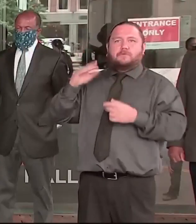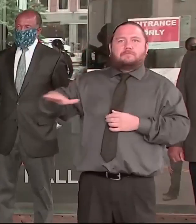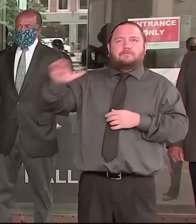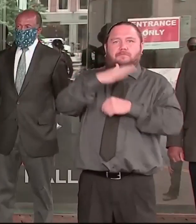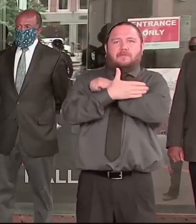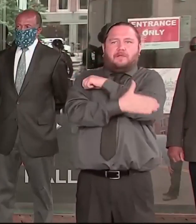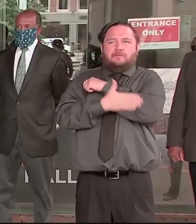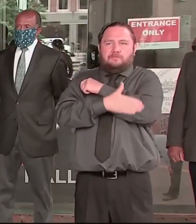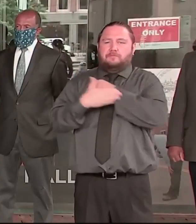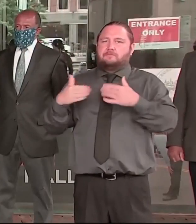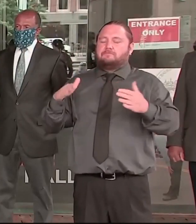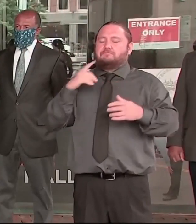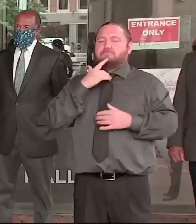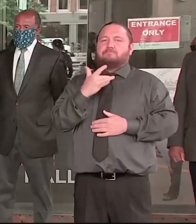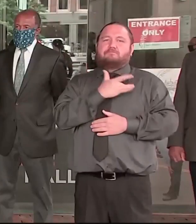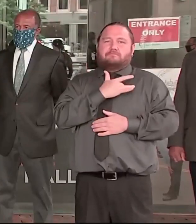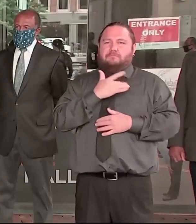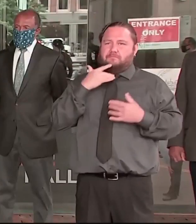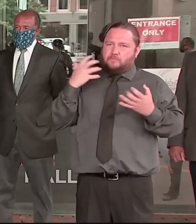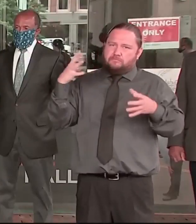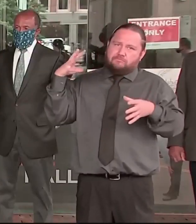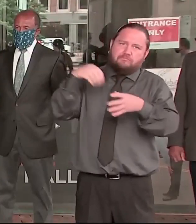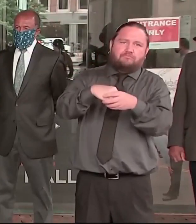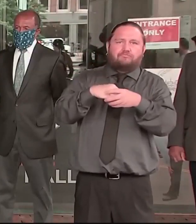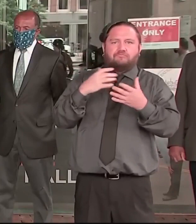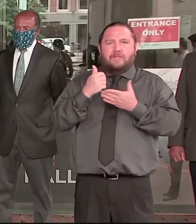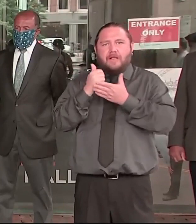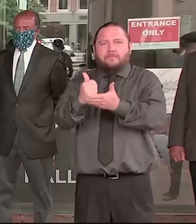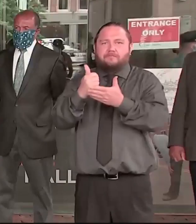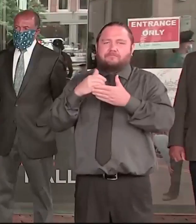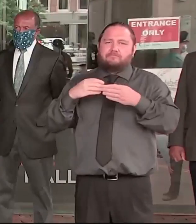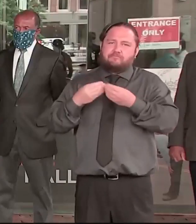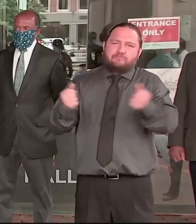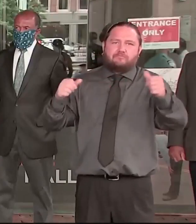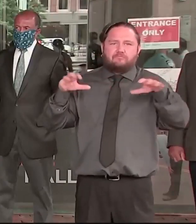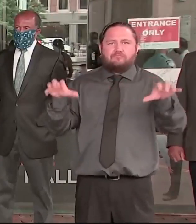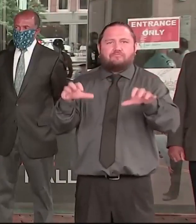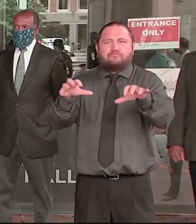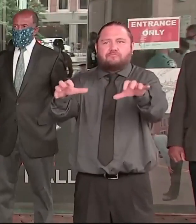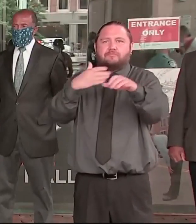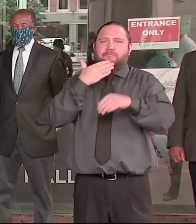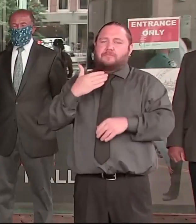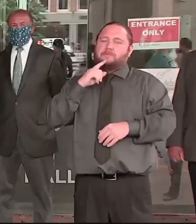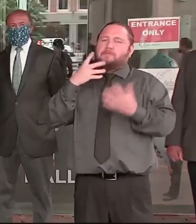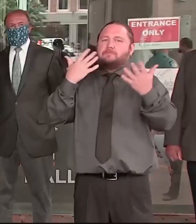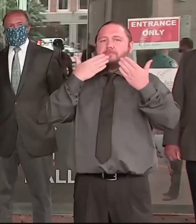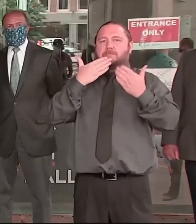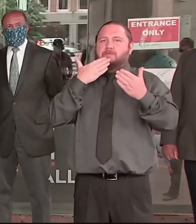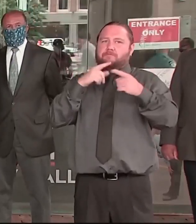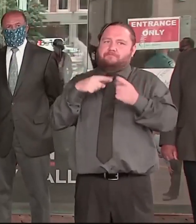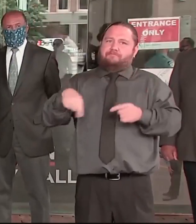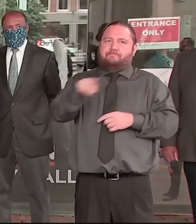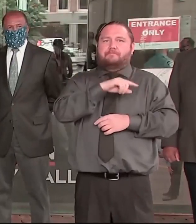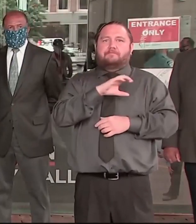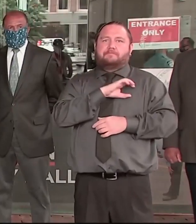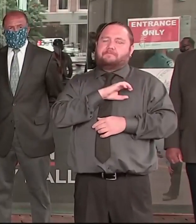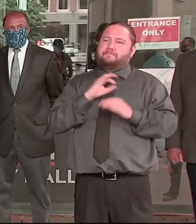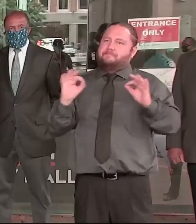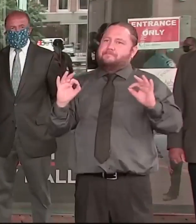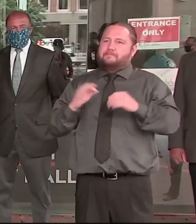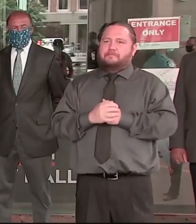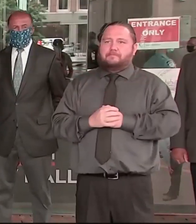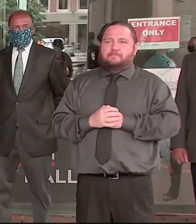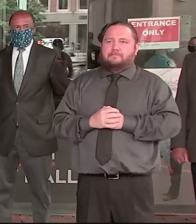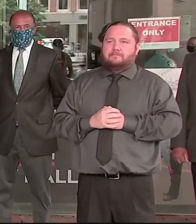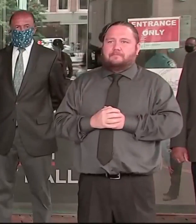respect and gratitude. We all know we still have work to do. That's very, very clear. But we have the